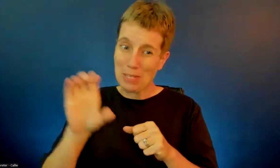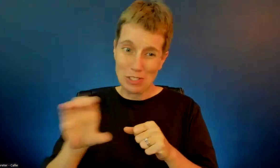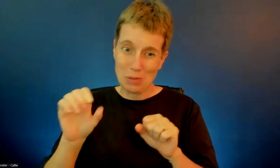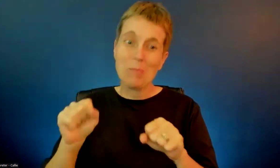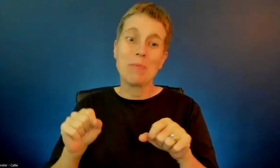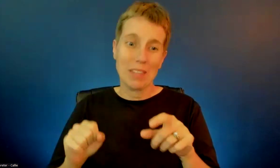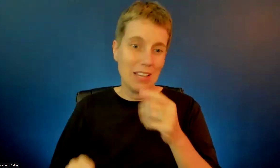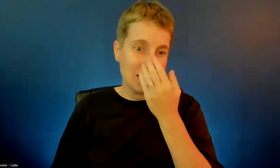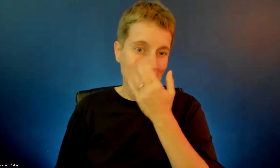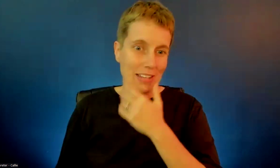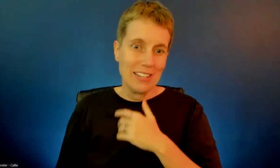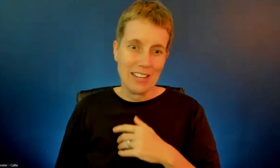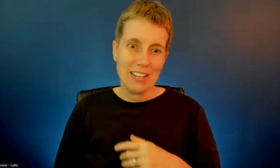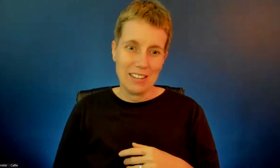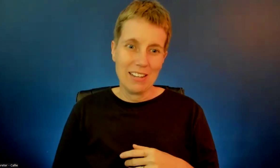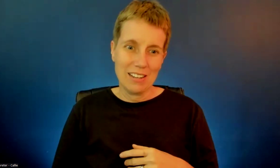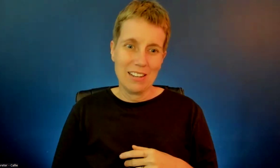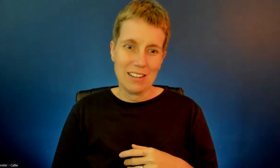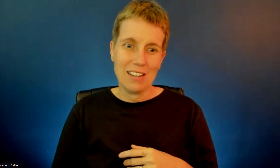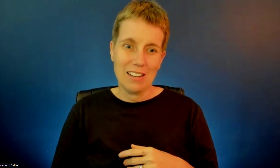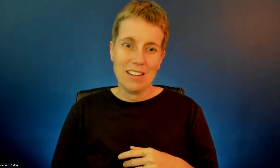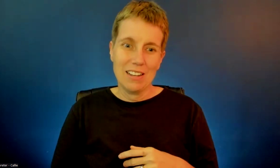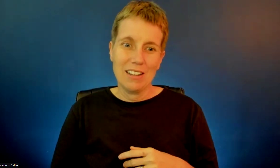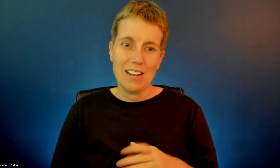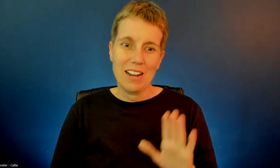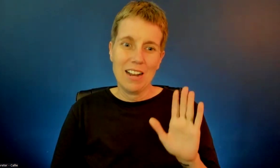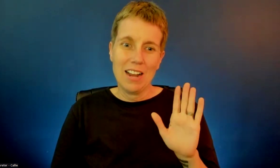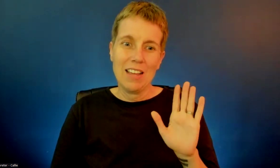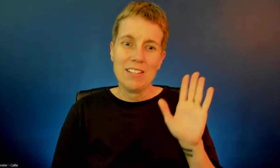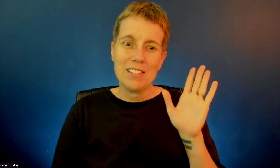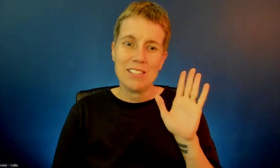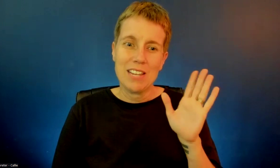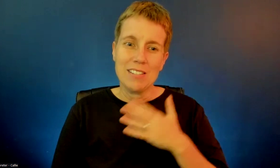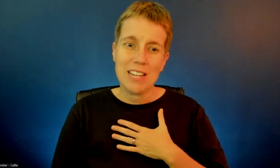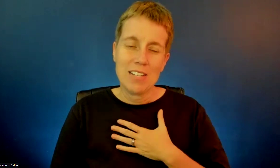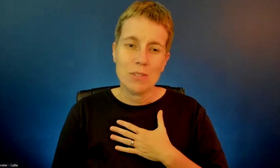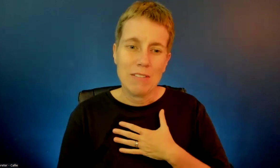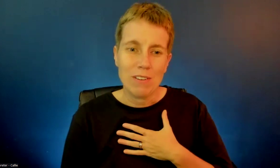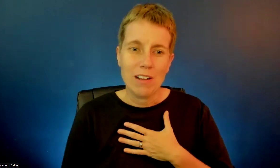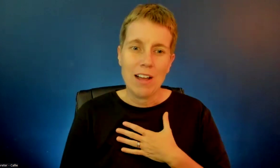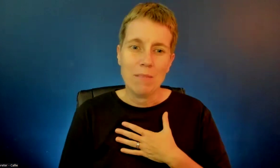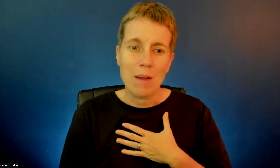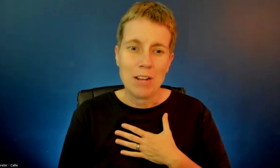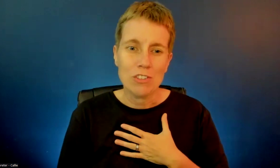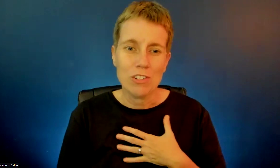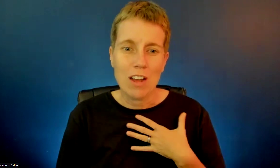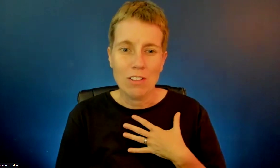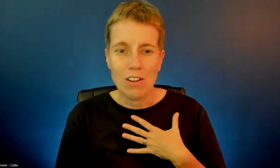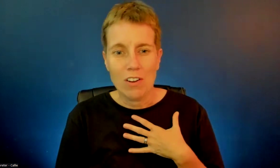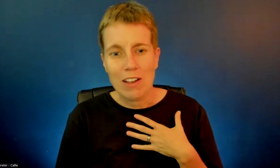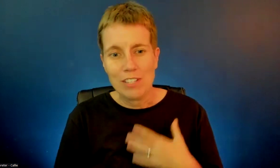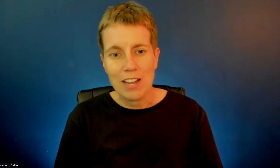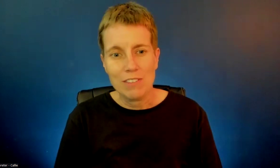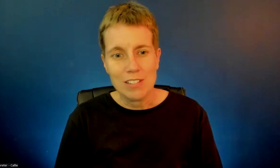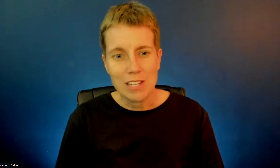but rarely. Be here in person if it's one day before three. Okay. And this is Daisy. I'm not sure how